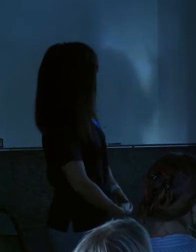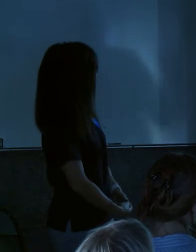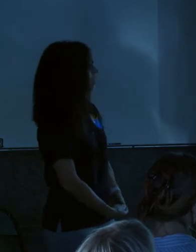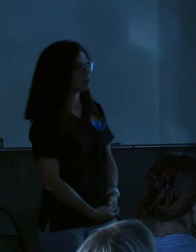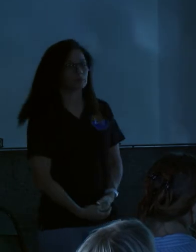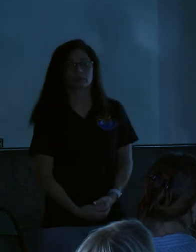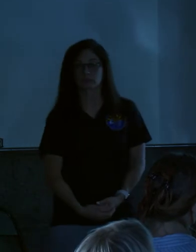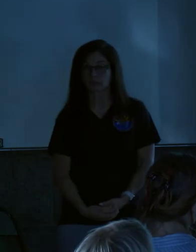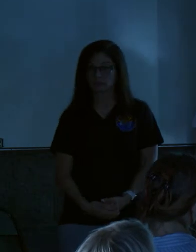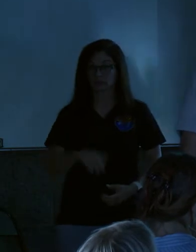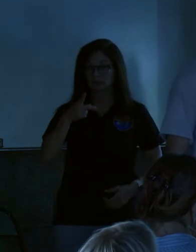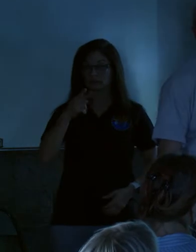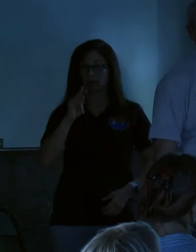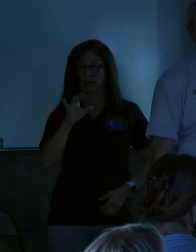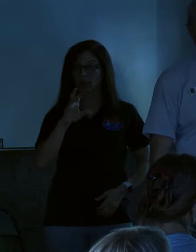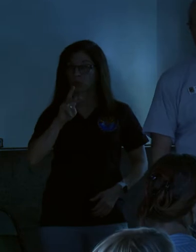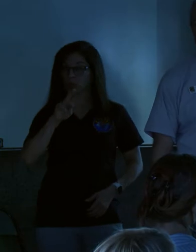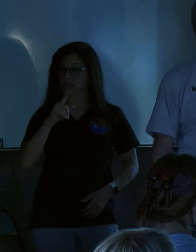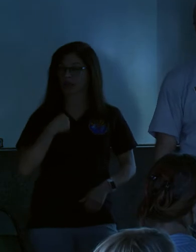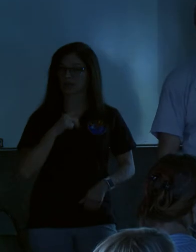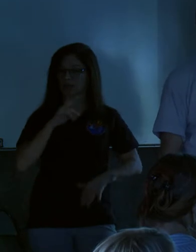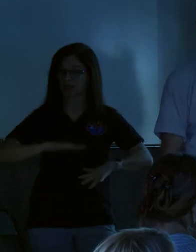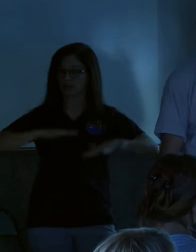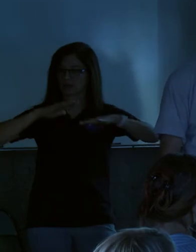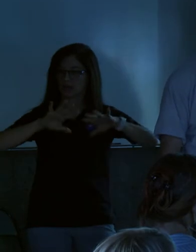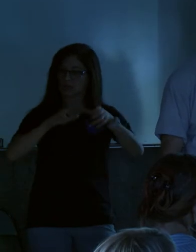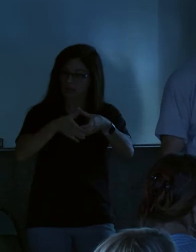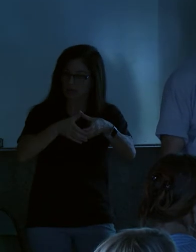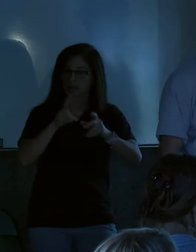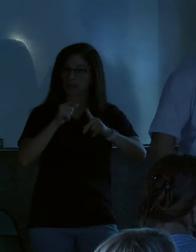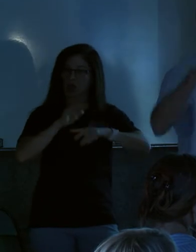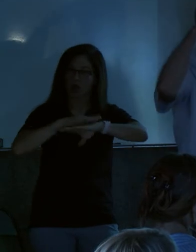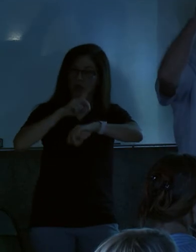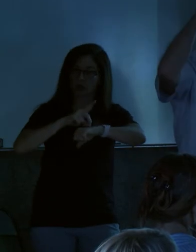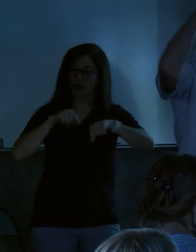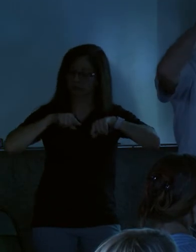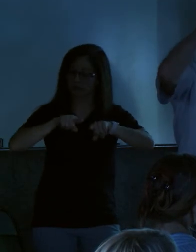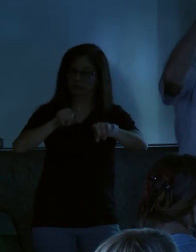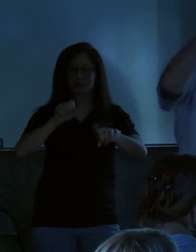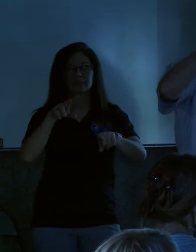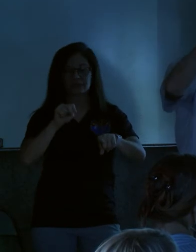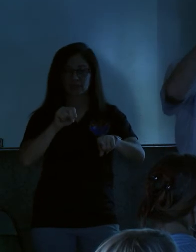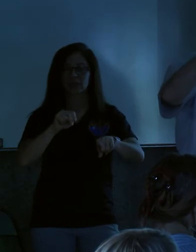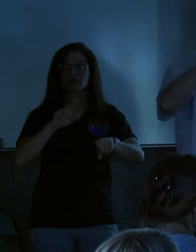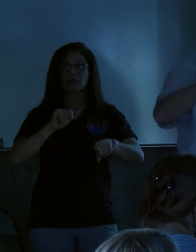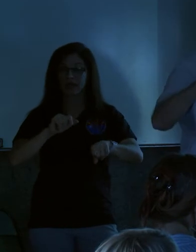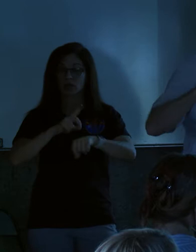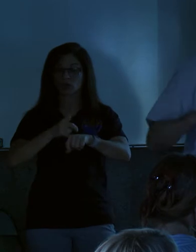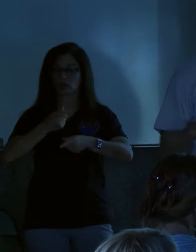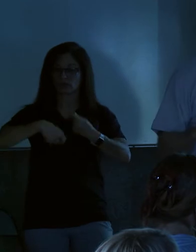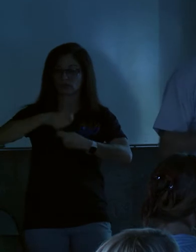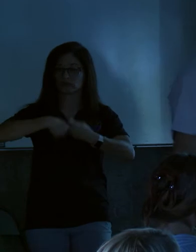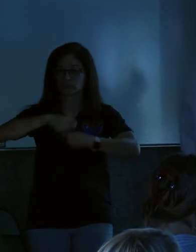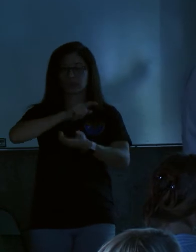Public works has a flood team, a group of people who are on duty all season long. We actually rotate that duty week by